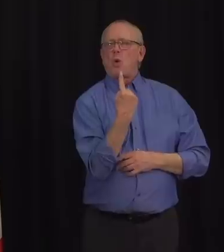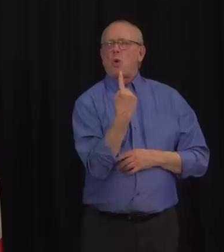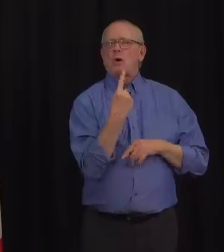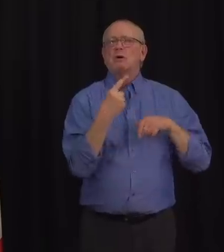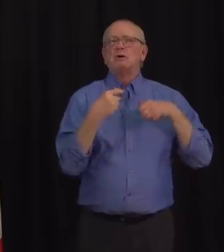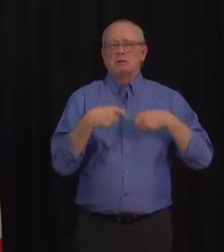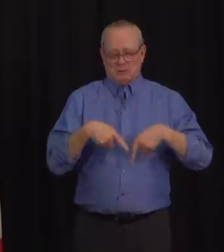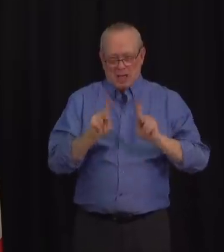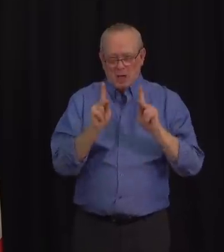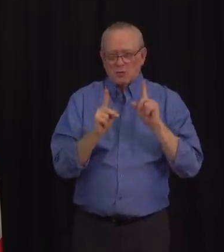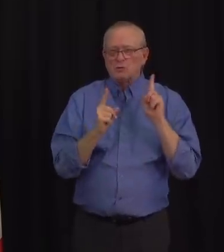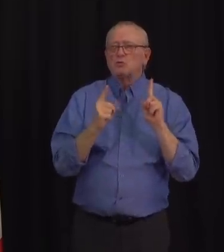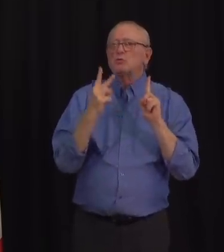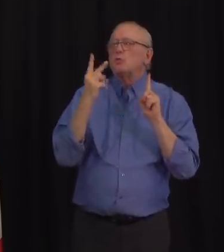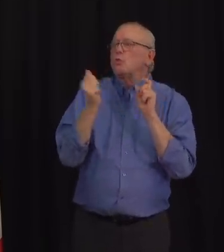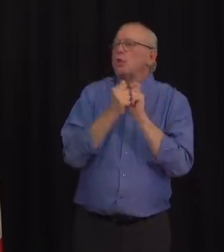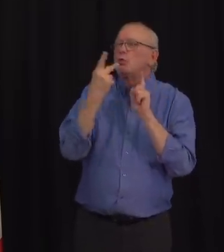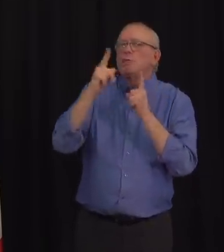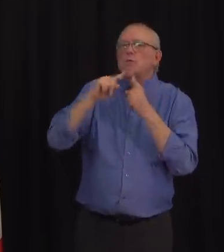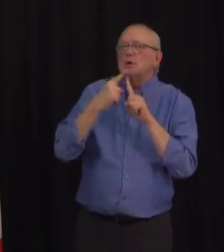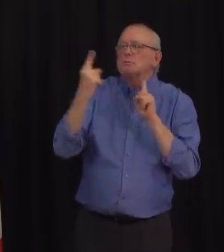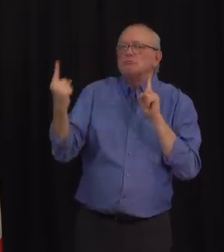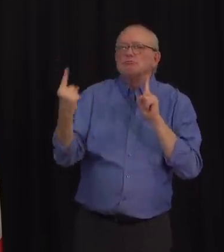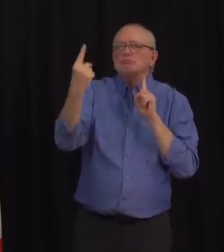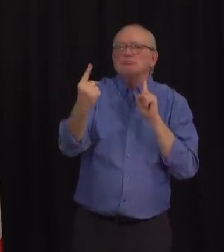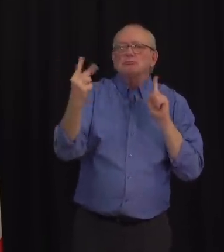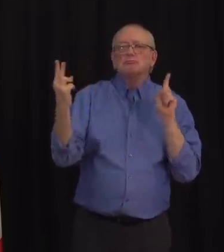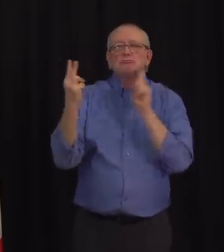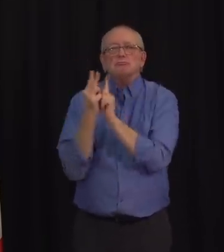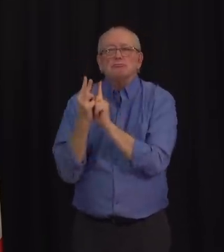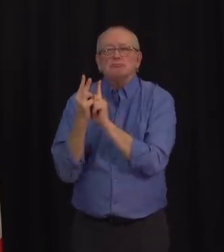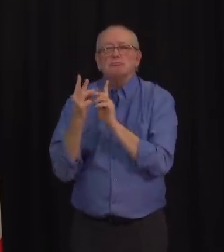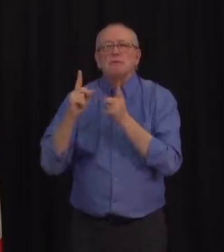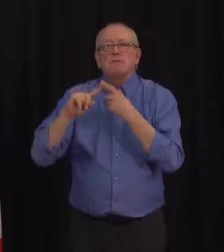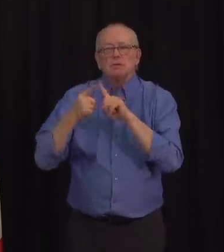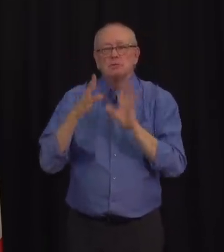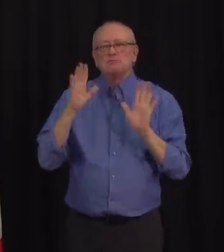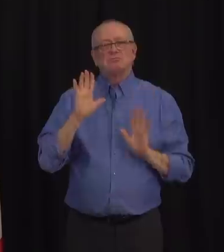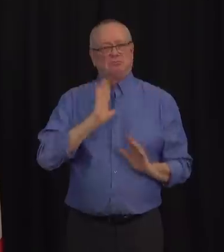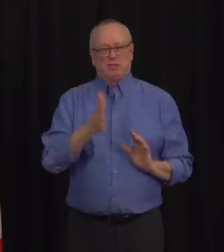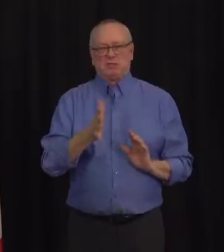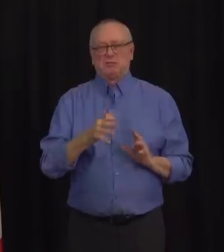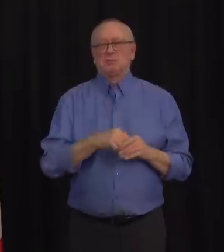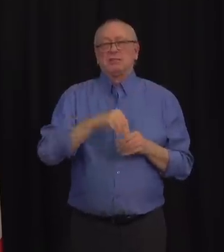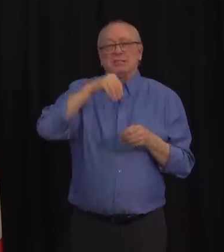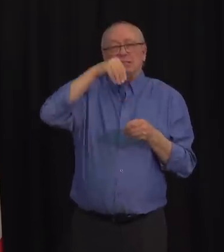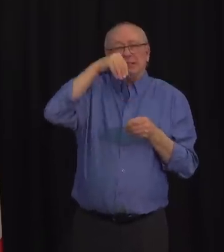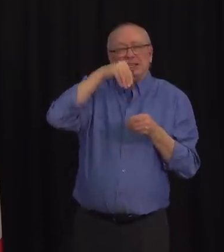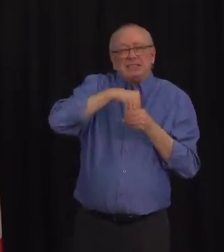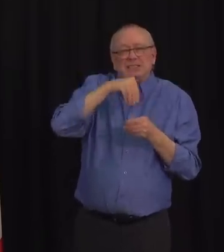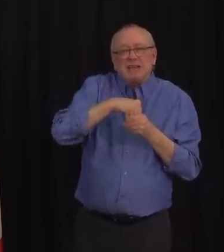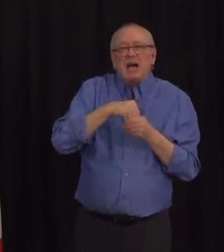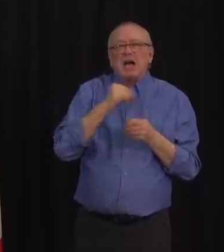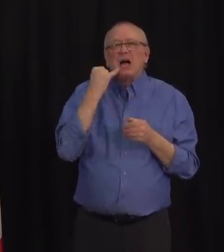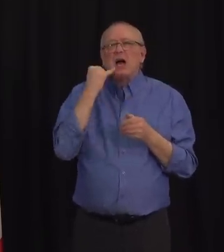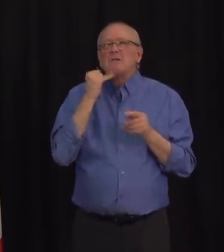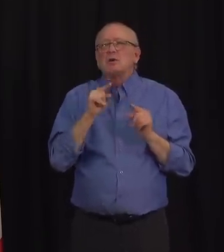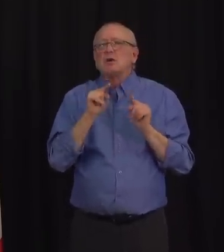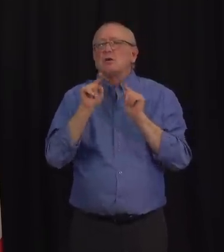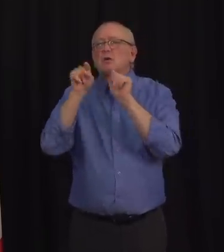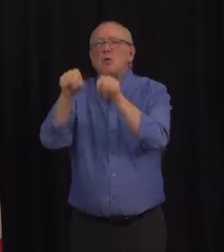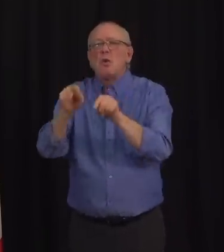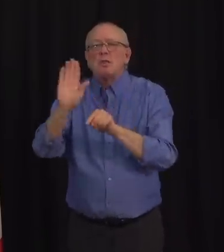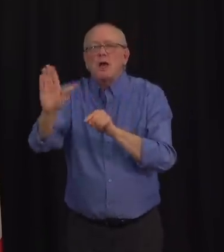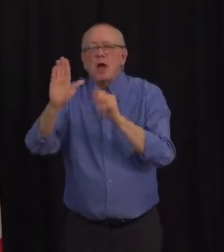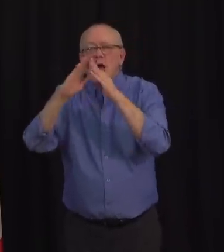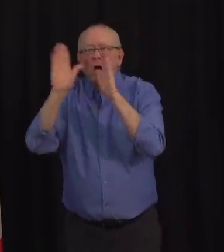The limit on indoor social gatherings does not apply to those providing home-based services such as health care or home